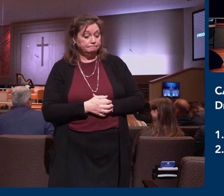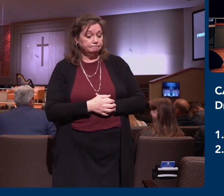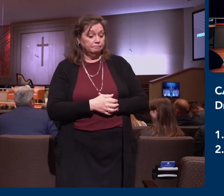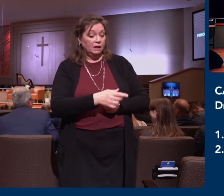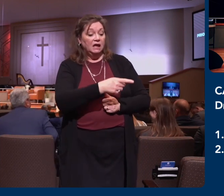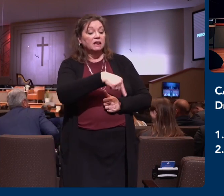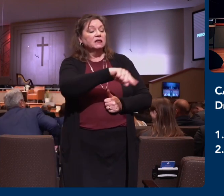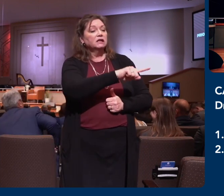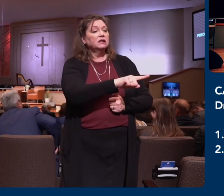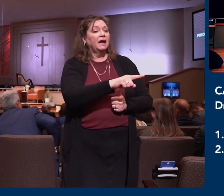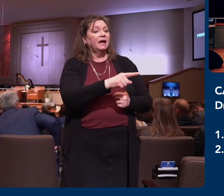knowledge of God.